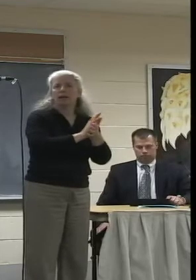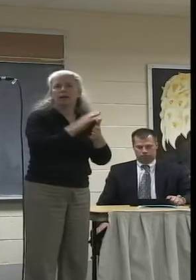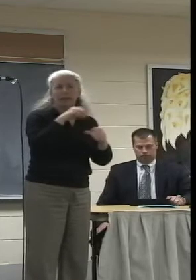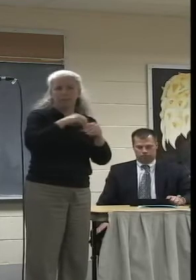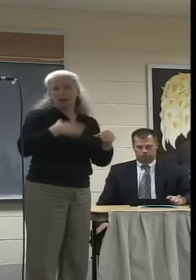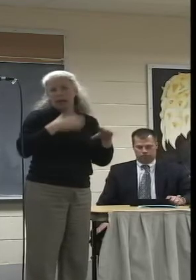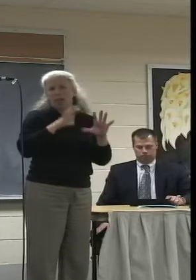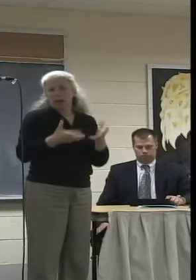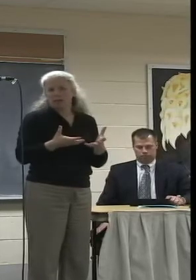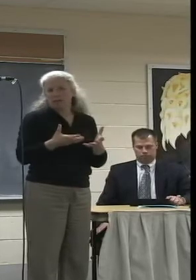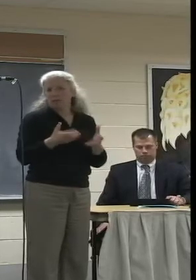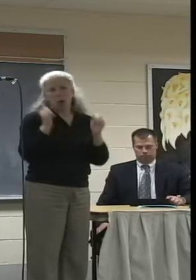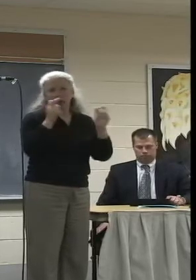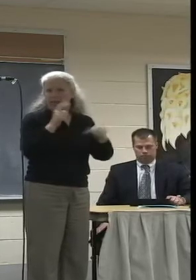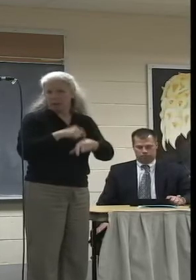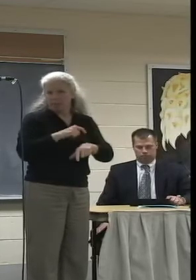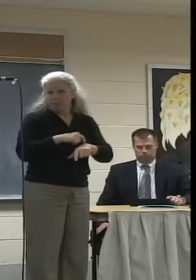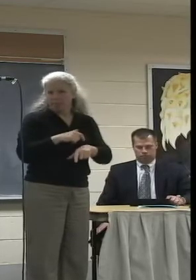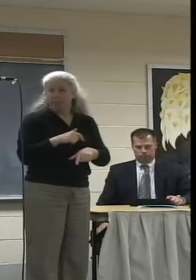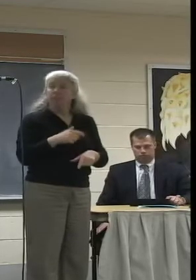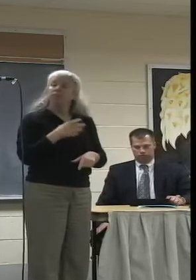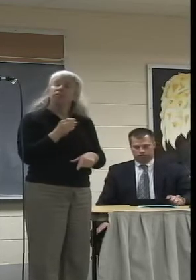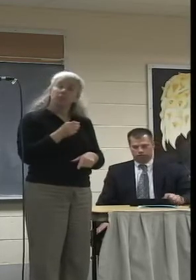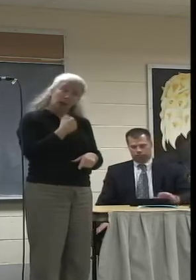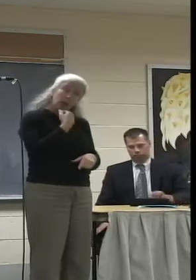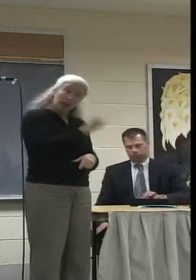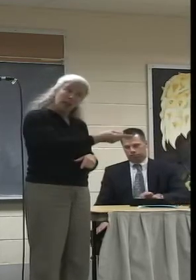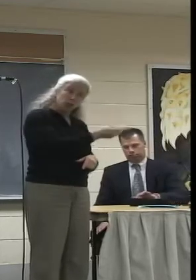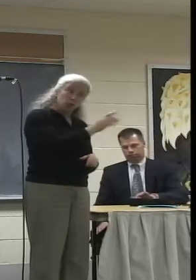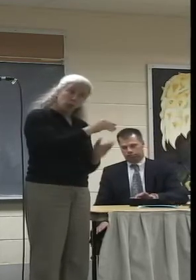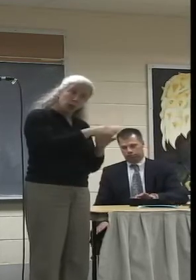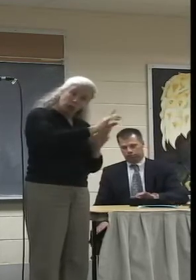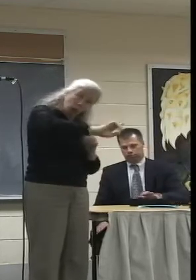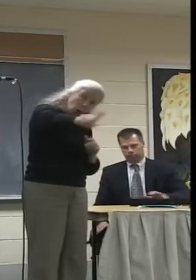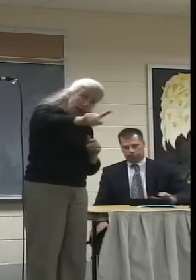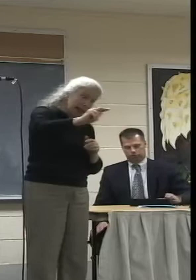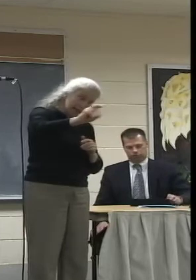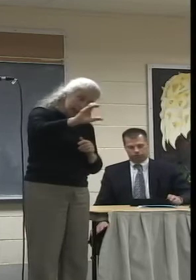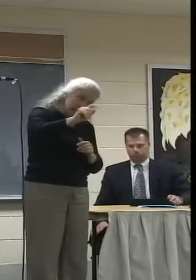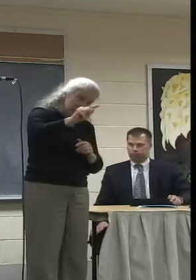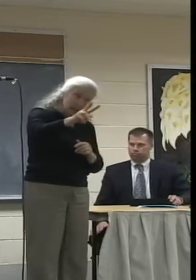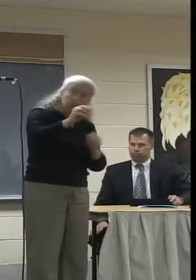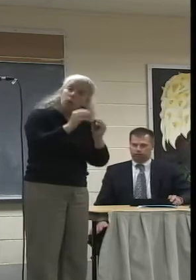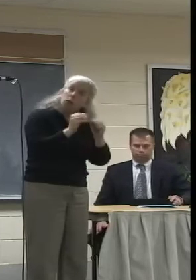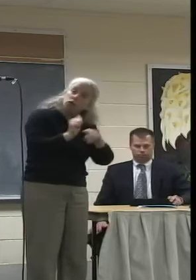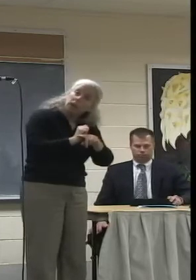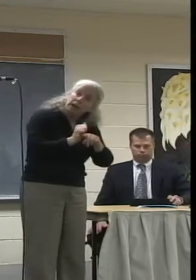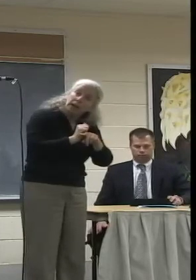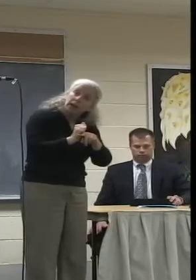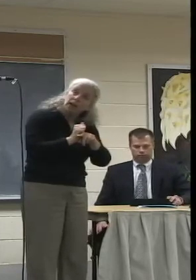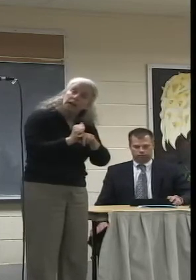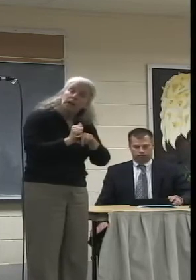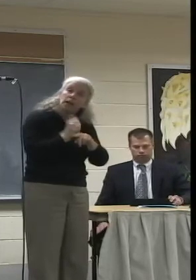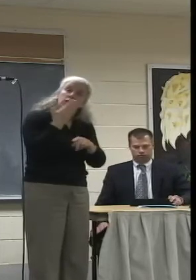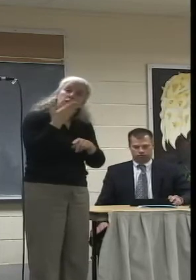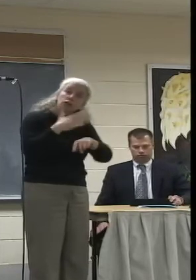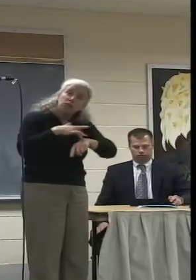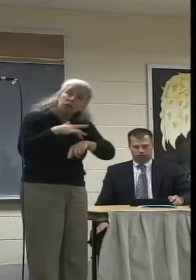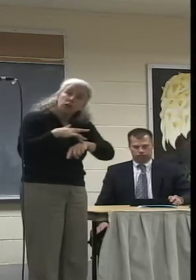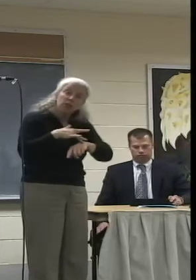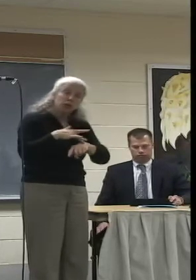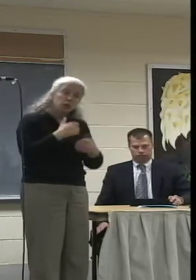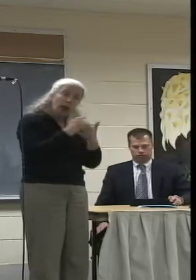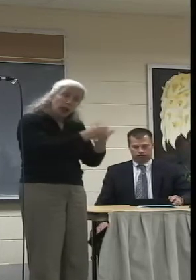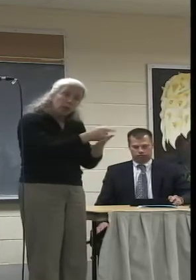And I was able to direct my students to NCTV as a resource for training, for their own